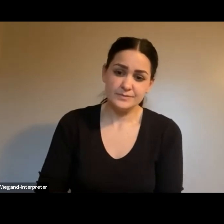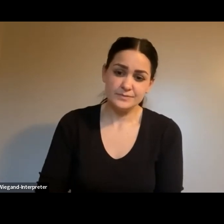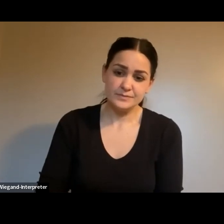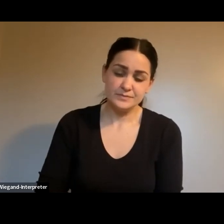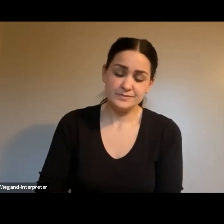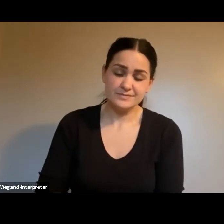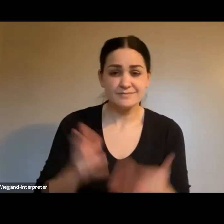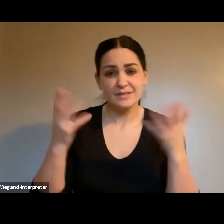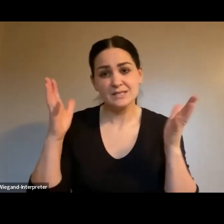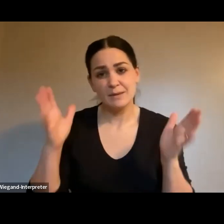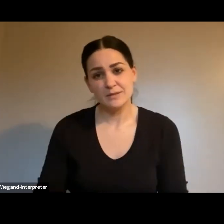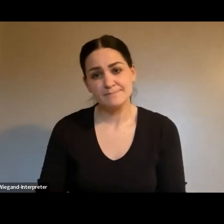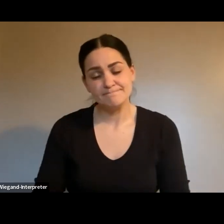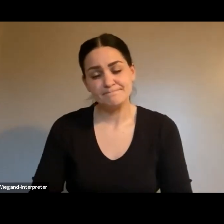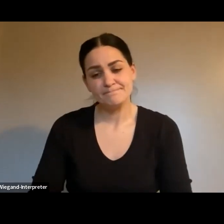yeah, that's about it.